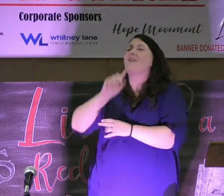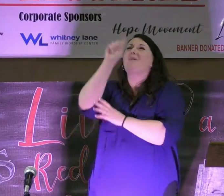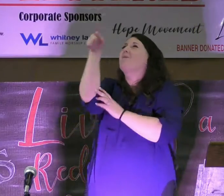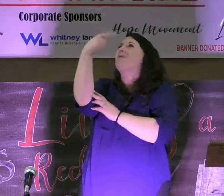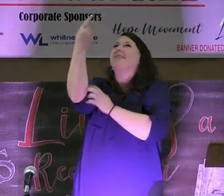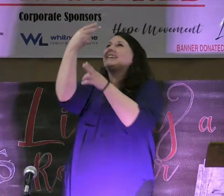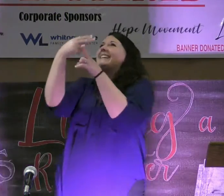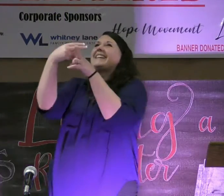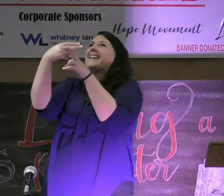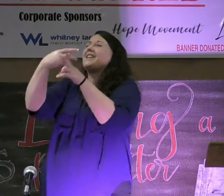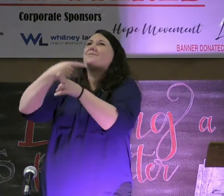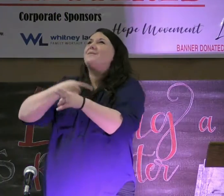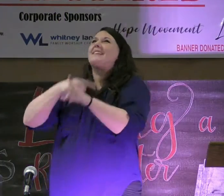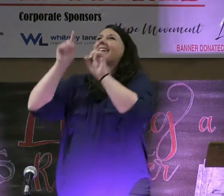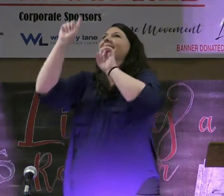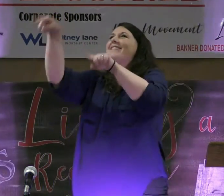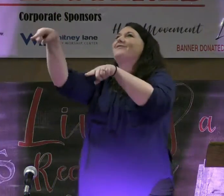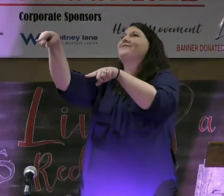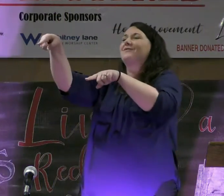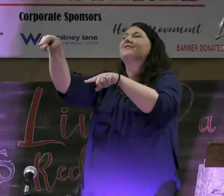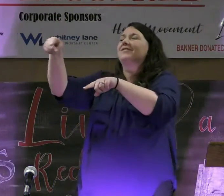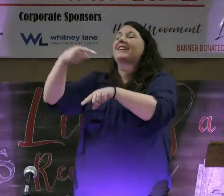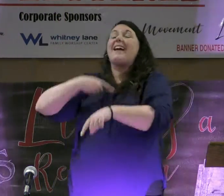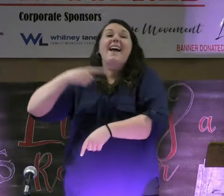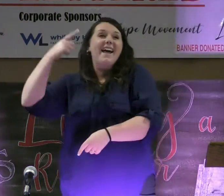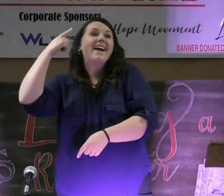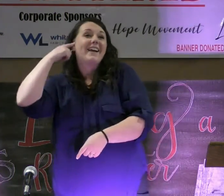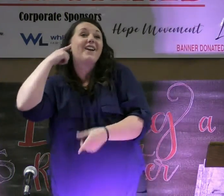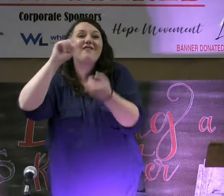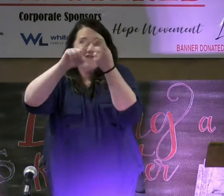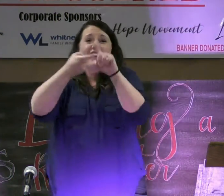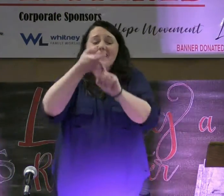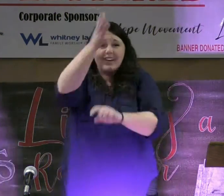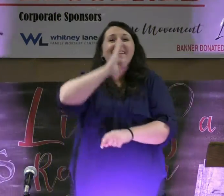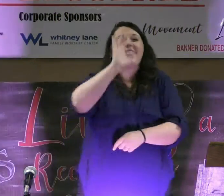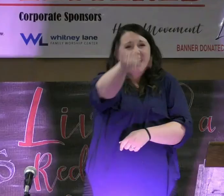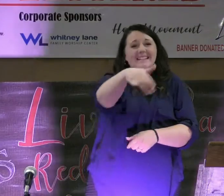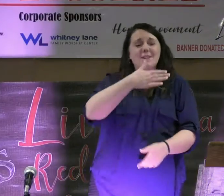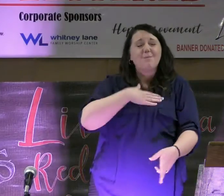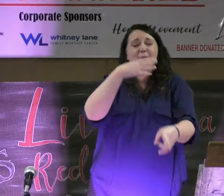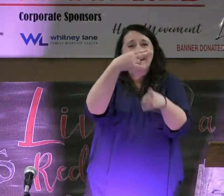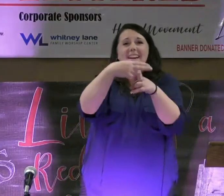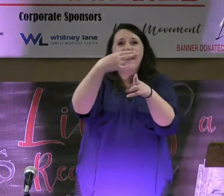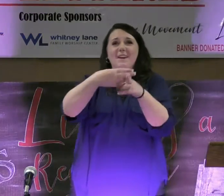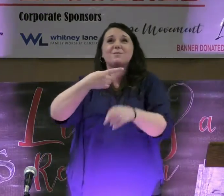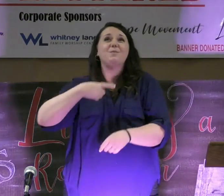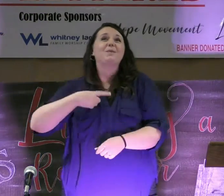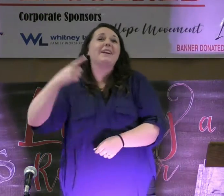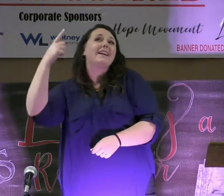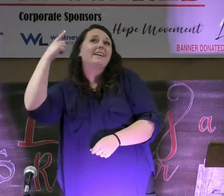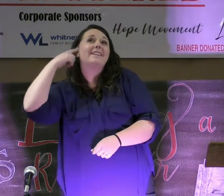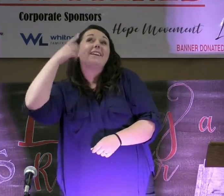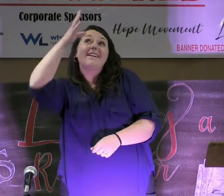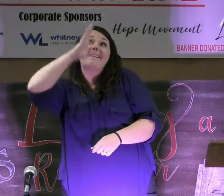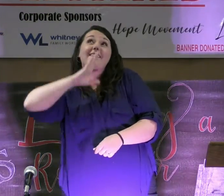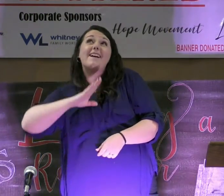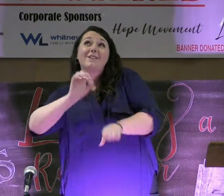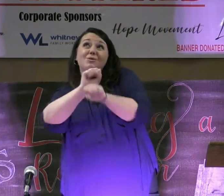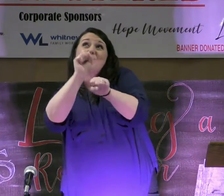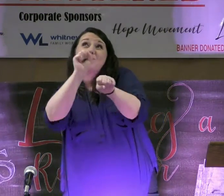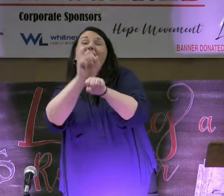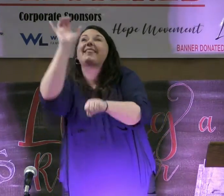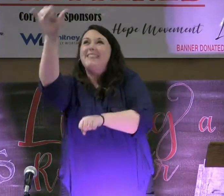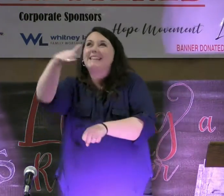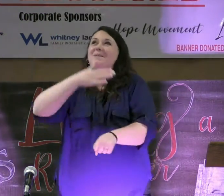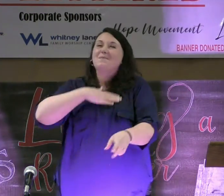only names that I answer to when I hear a friend of God? That's my name. God's worldmanship?